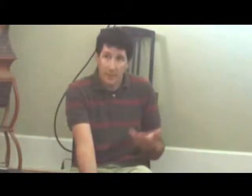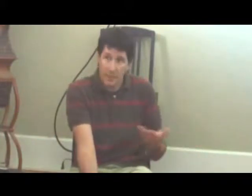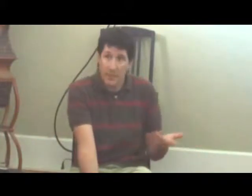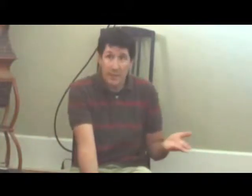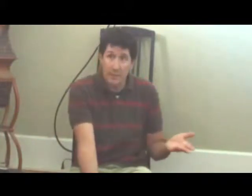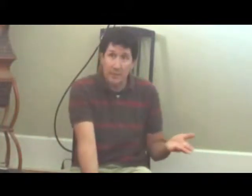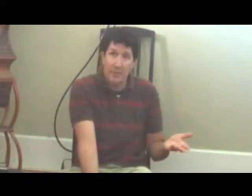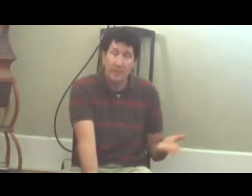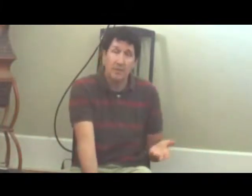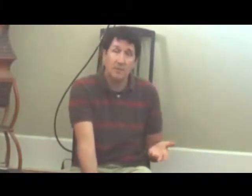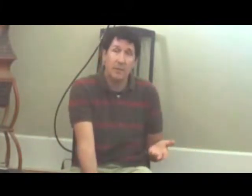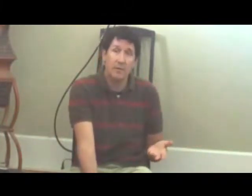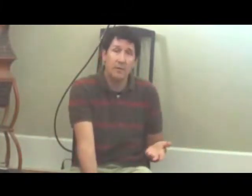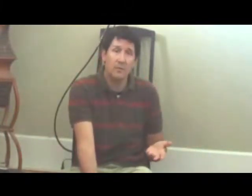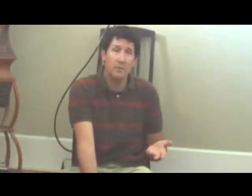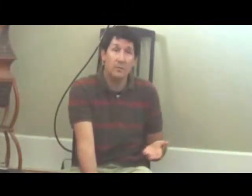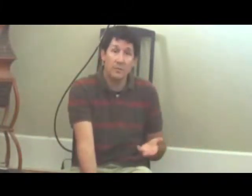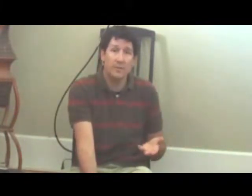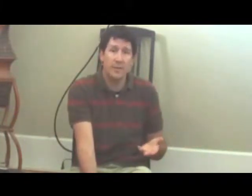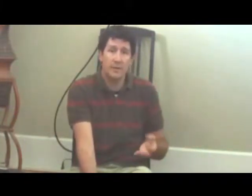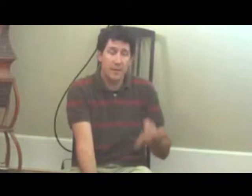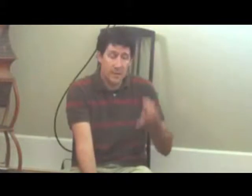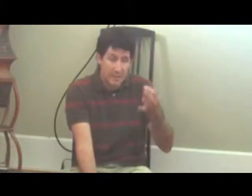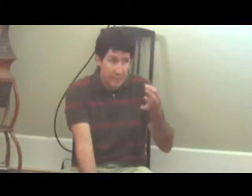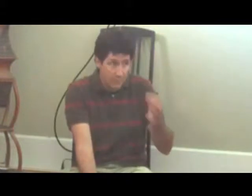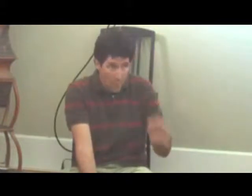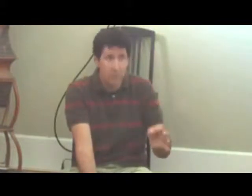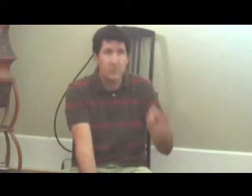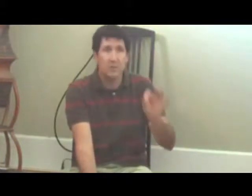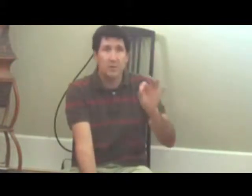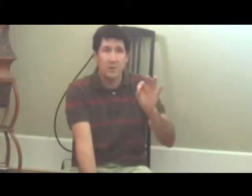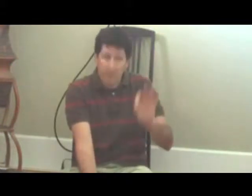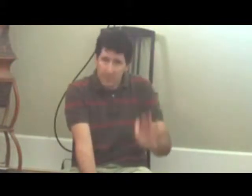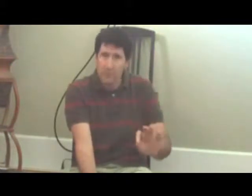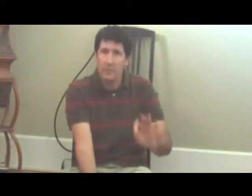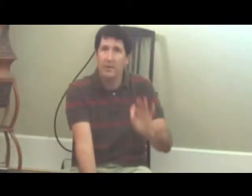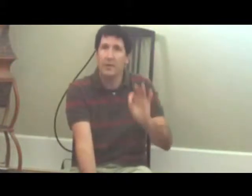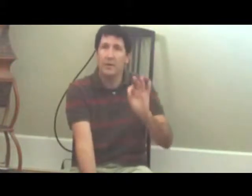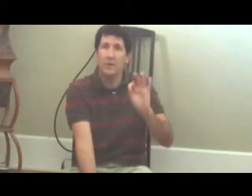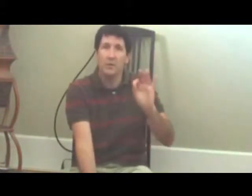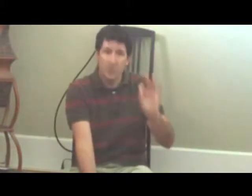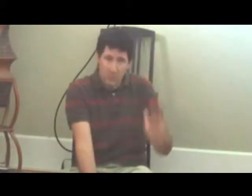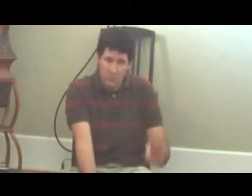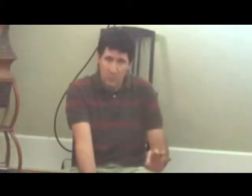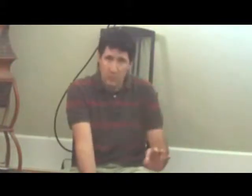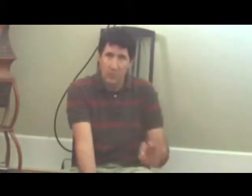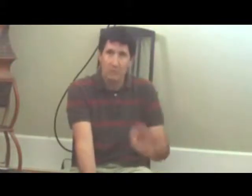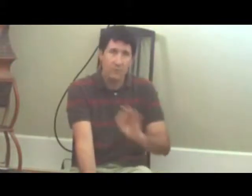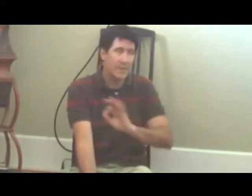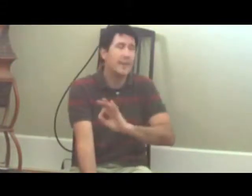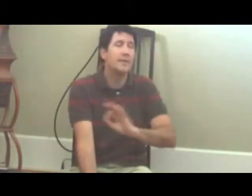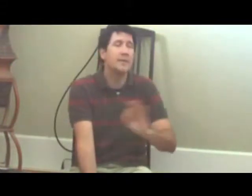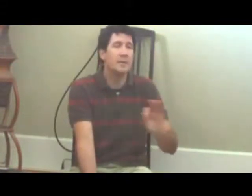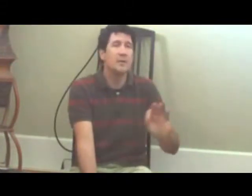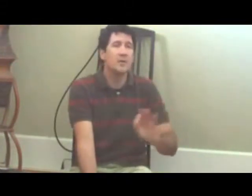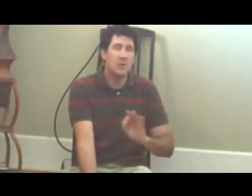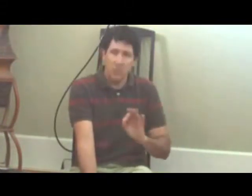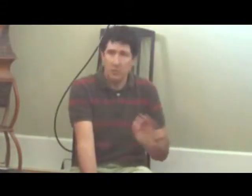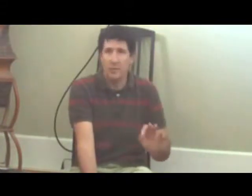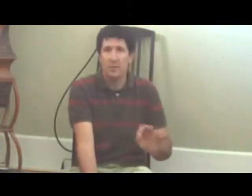How do I tame my mind? How do I tame the of How do my